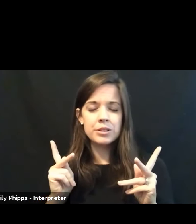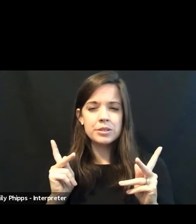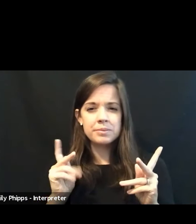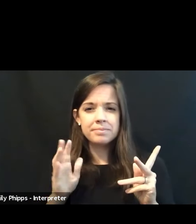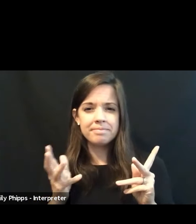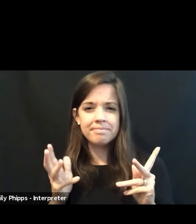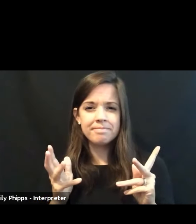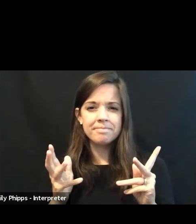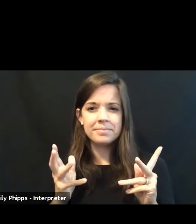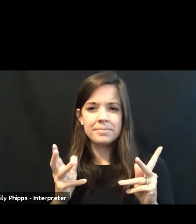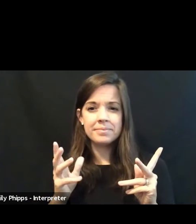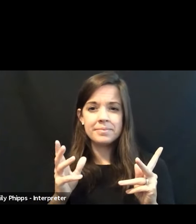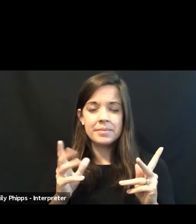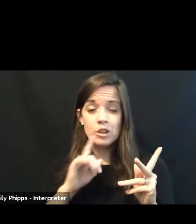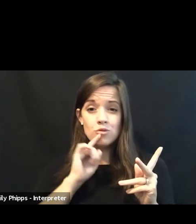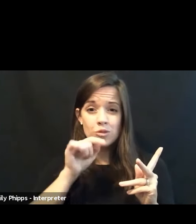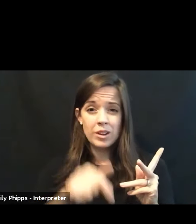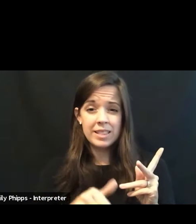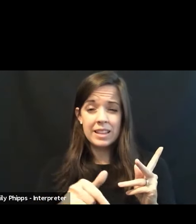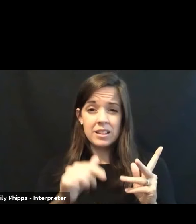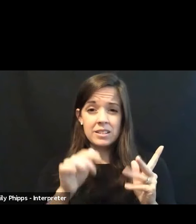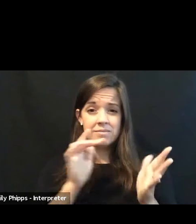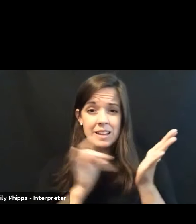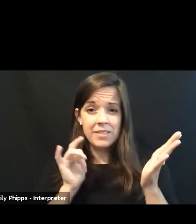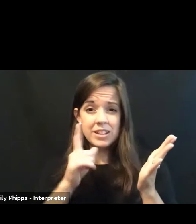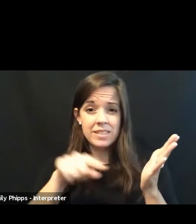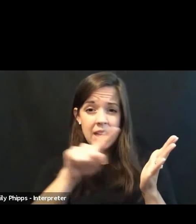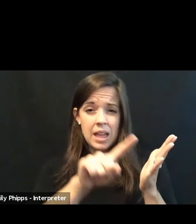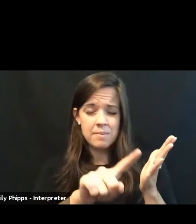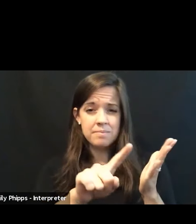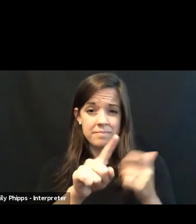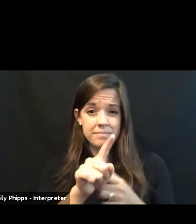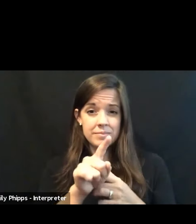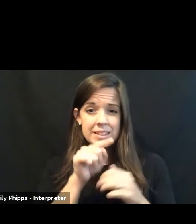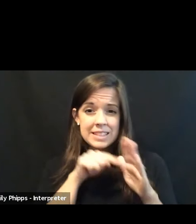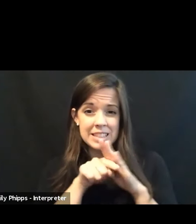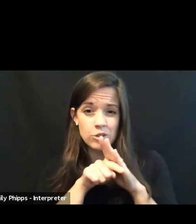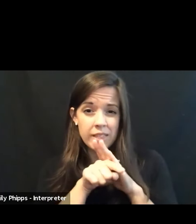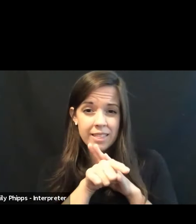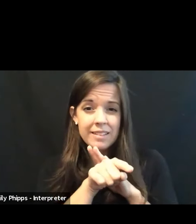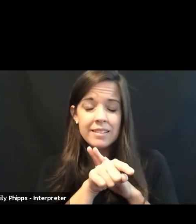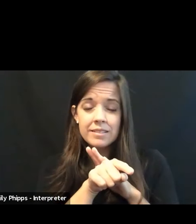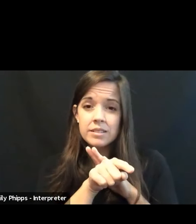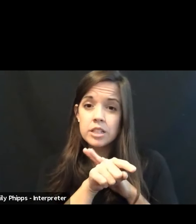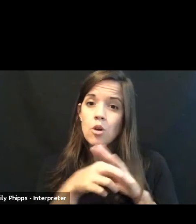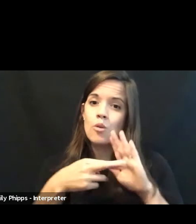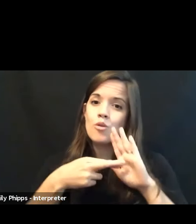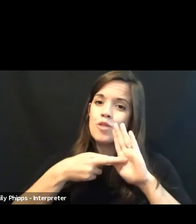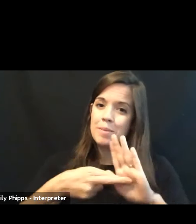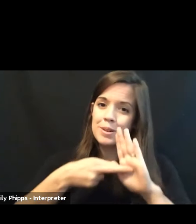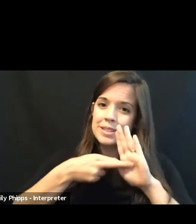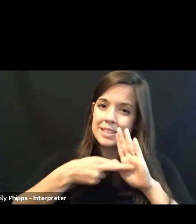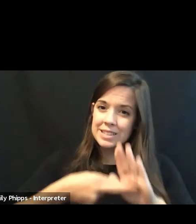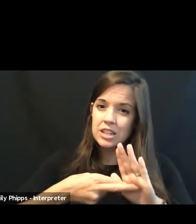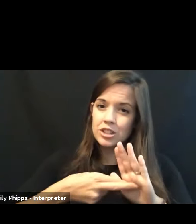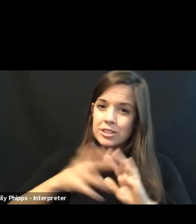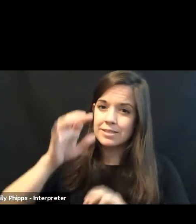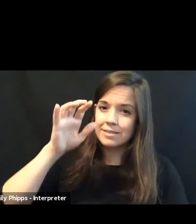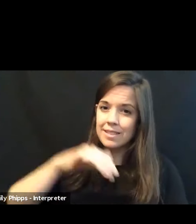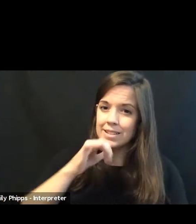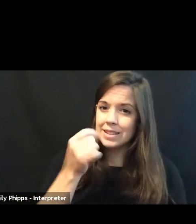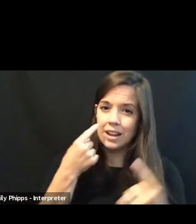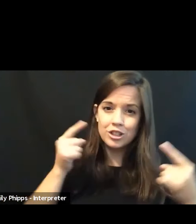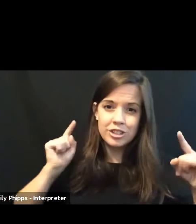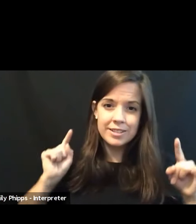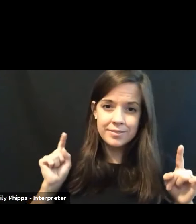disenfranchised them in this backhanded way so that representation is not achieved.